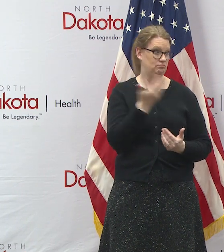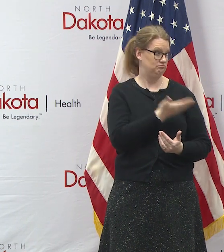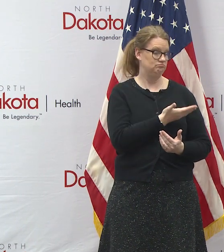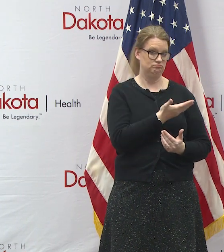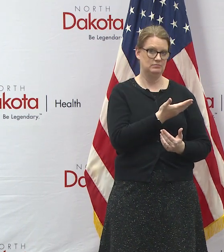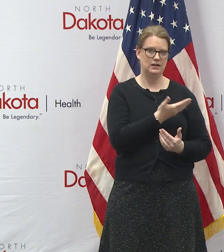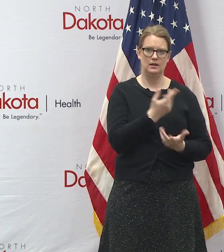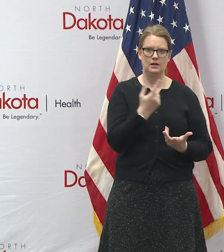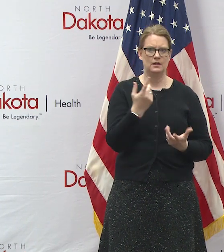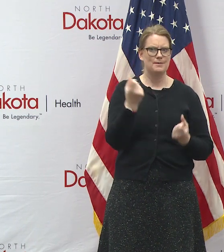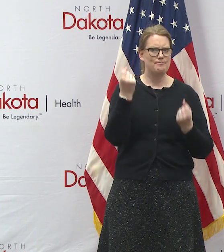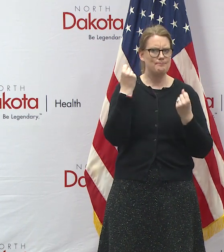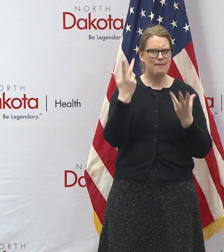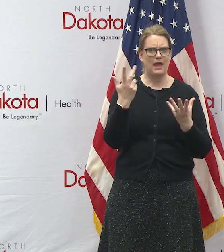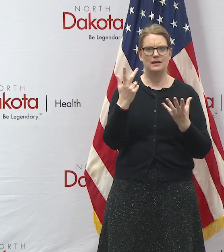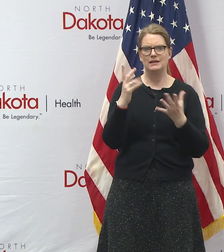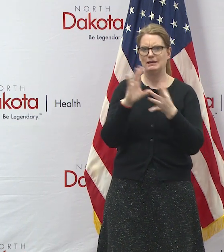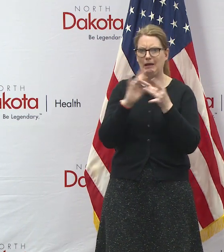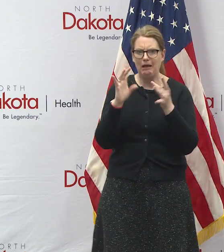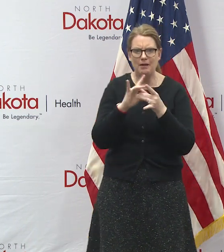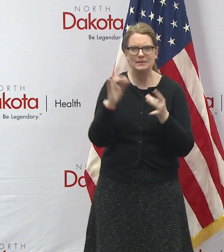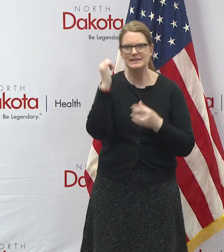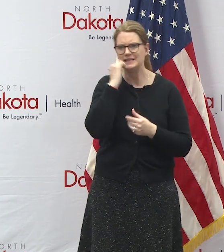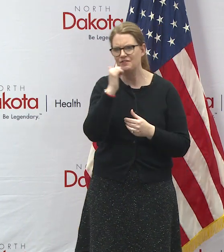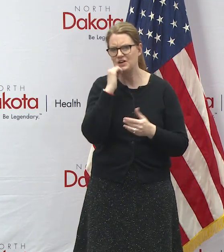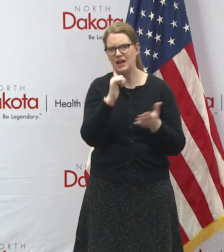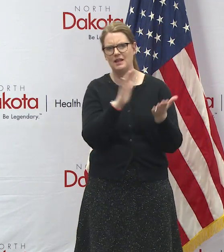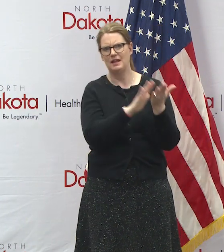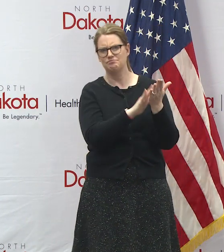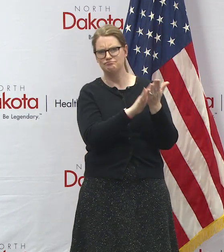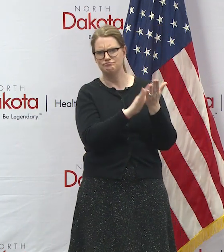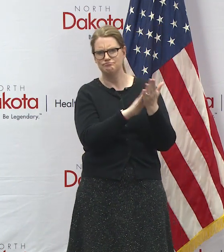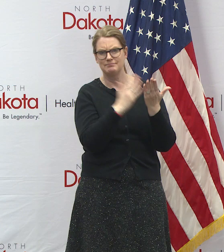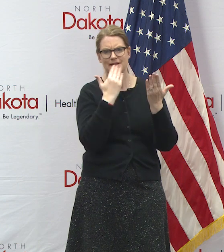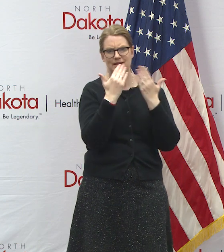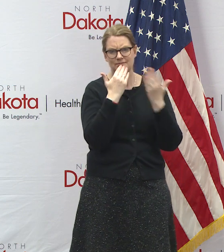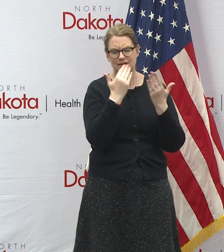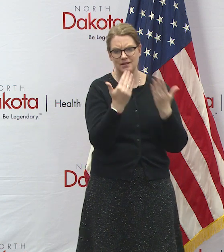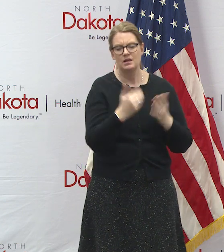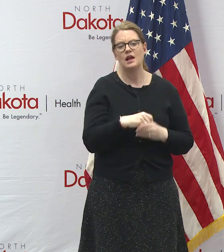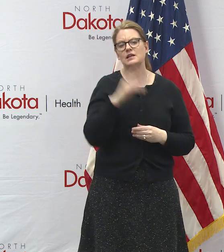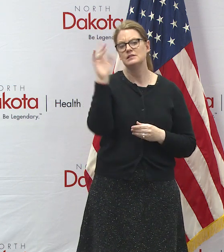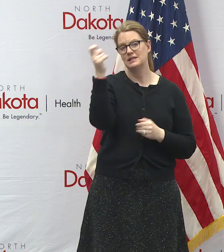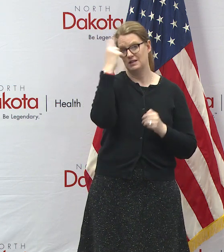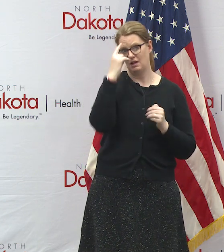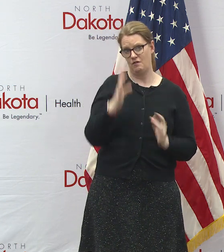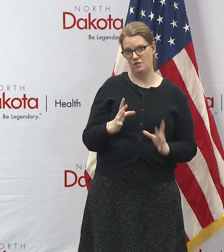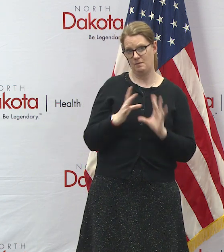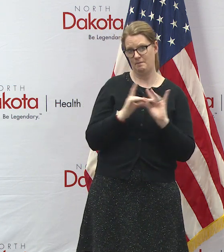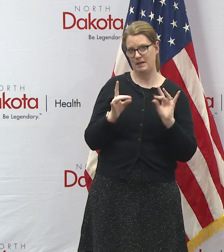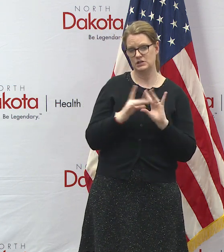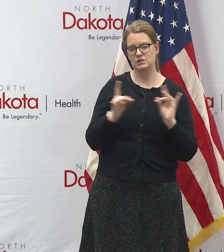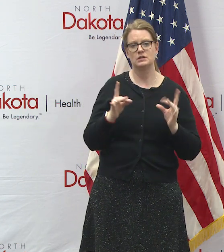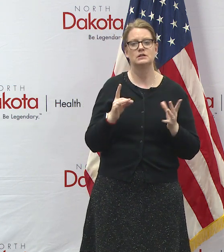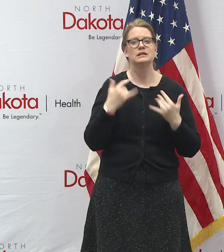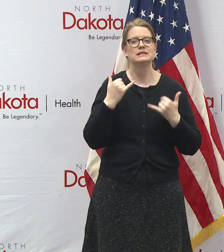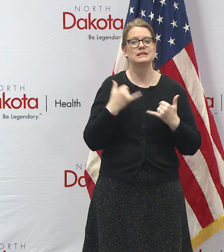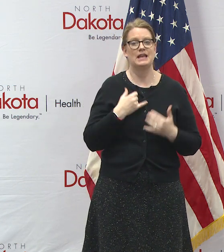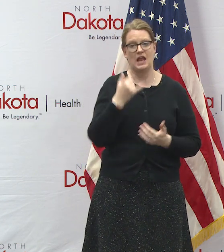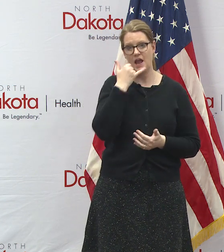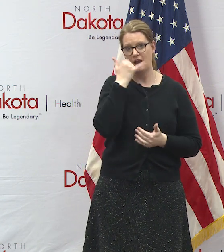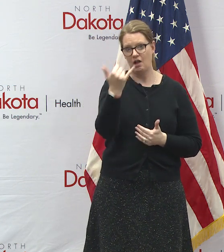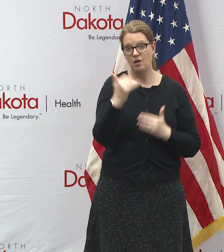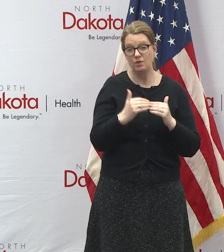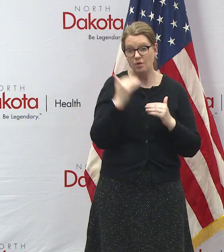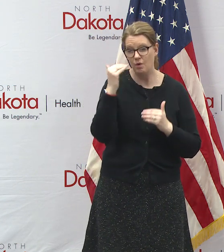can tell you i hear about a lot of words of gratitude every day on that effect so thank you but as the governor mentioned i was able to be on a call today with over